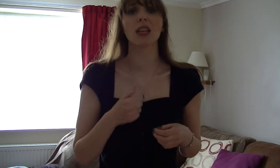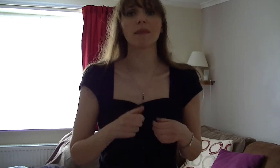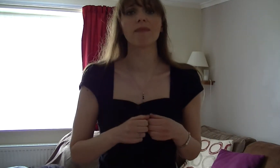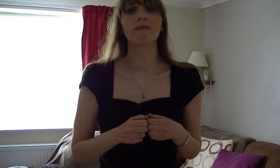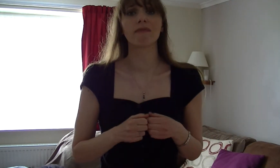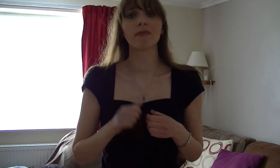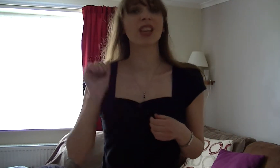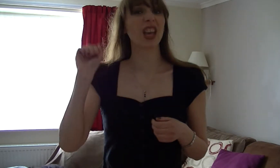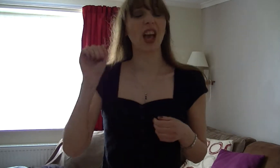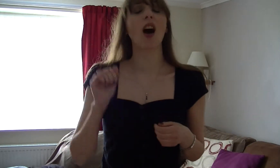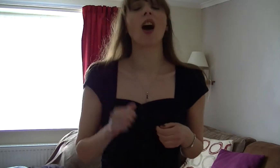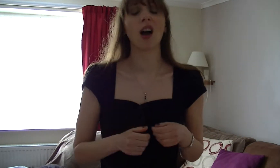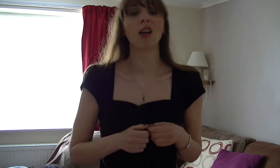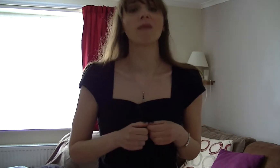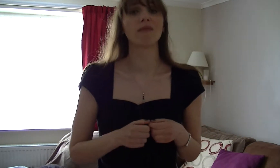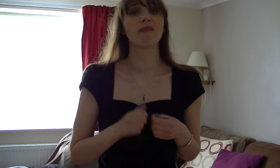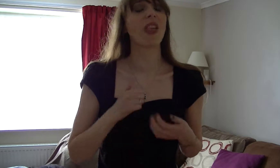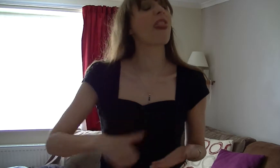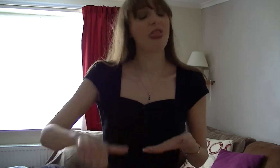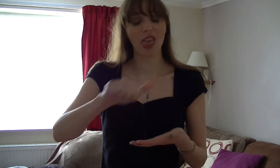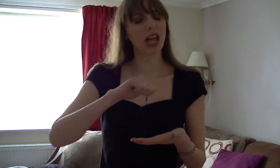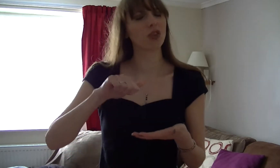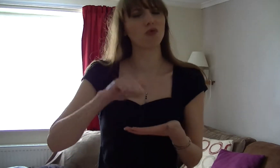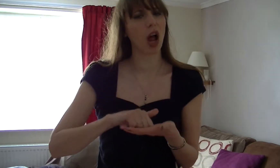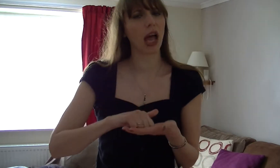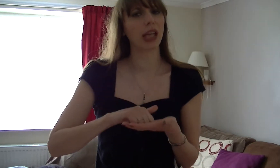Yeah, that's right